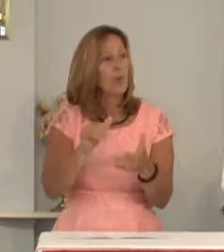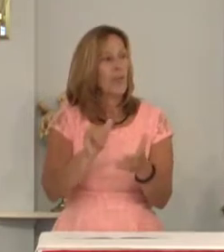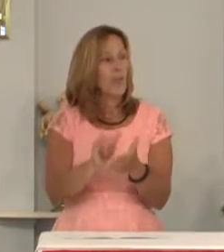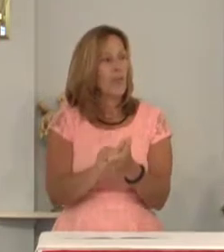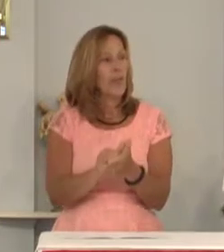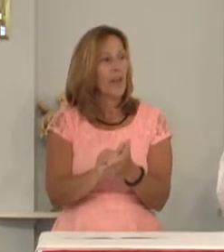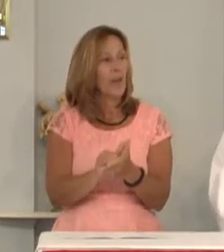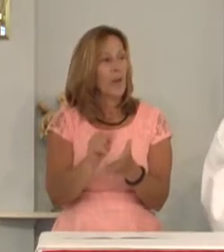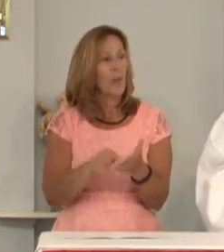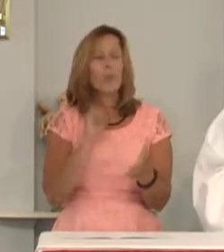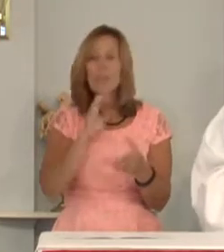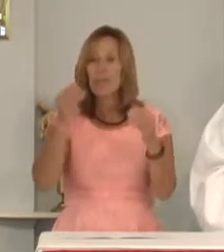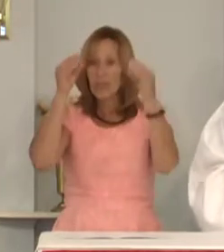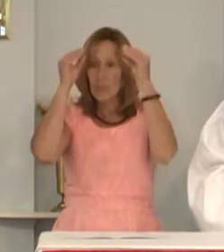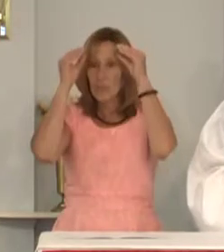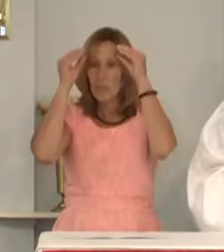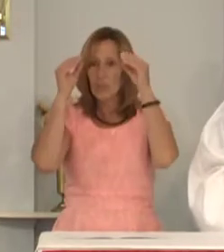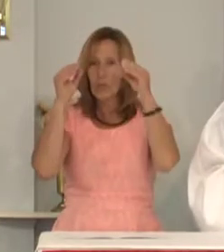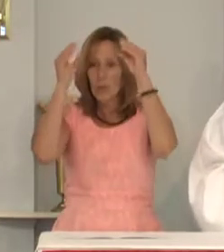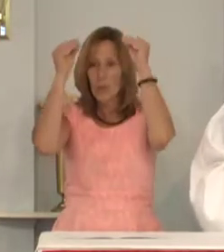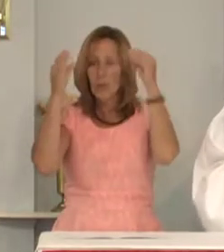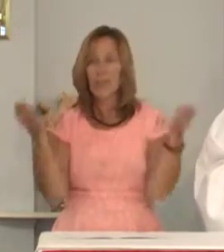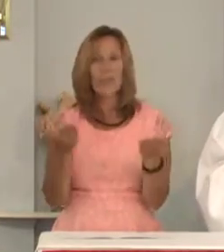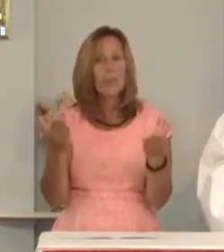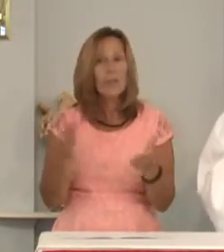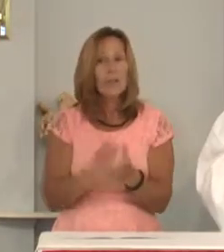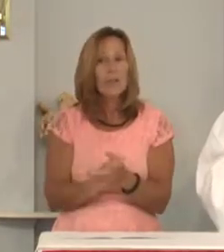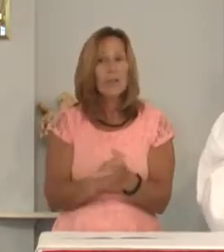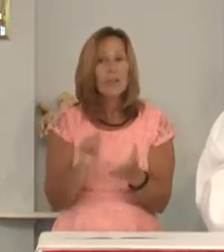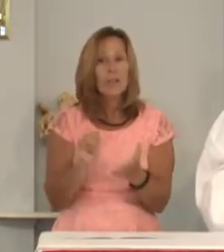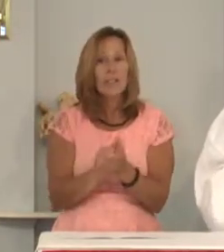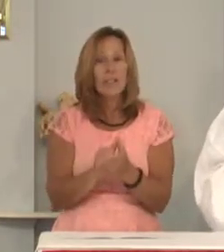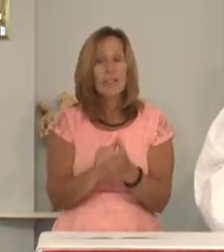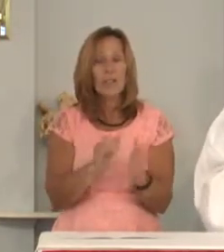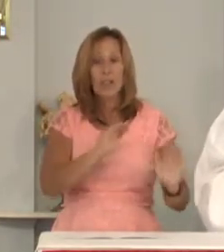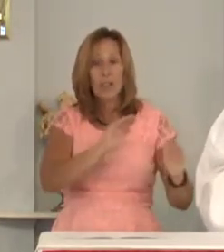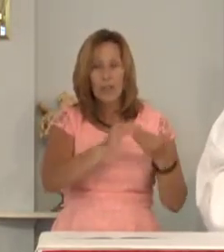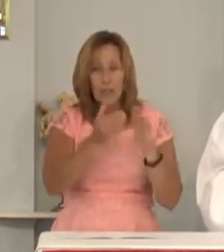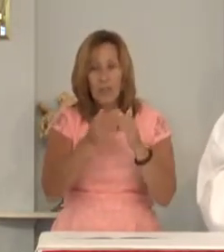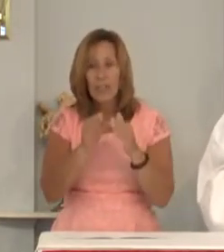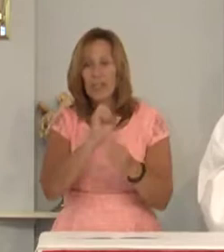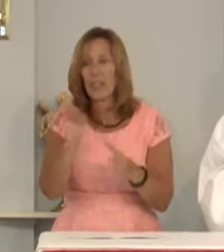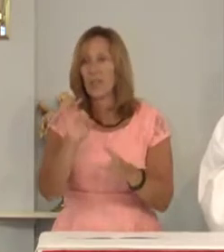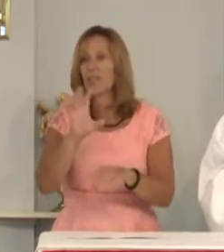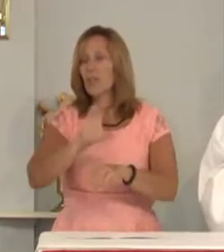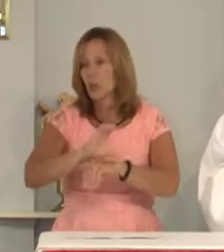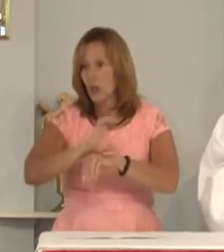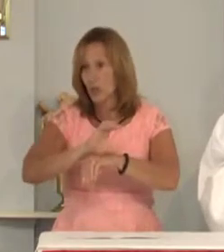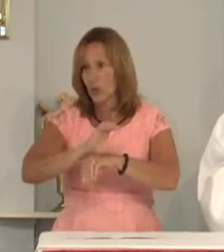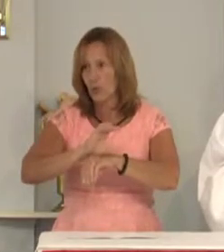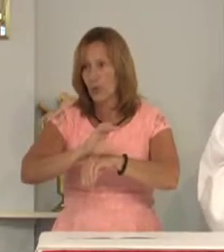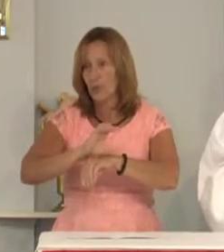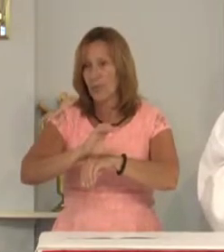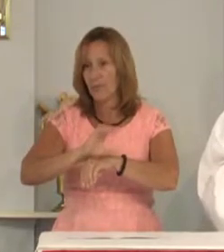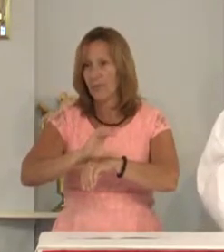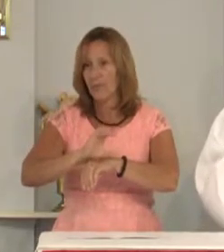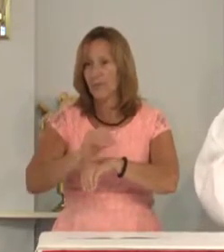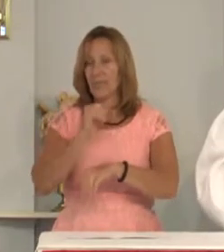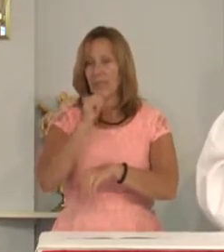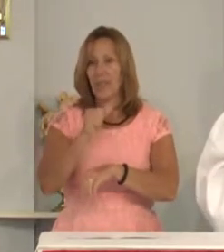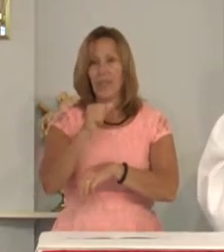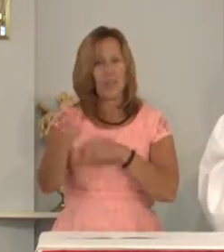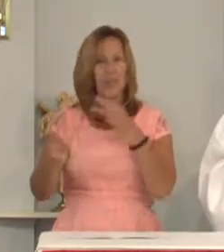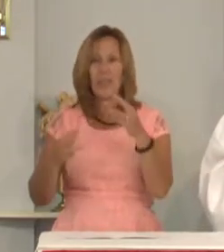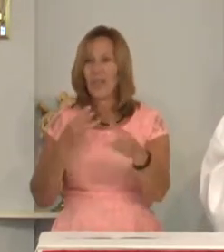what is being talked about here is the community of the church not